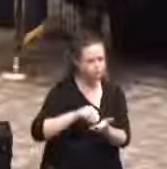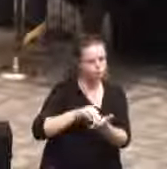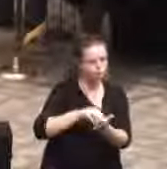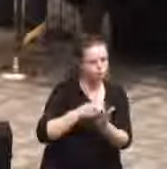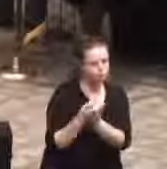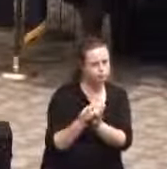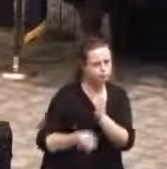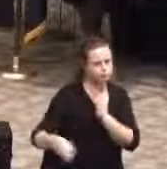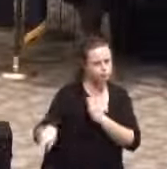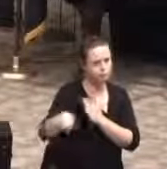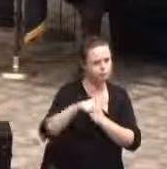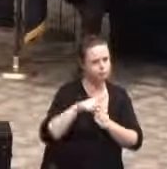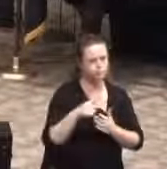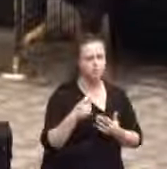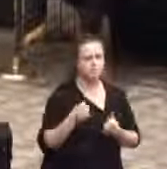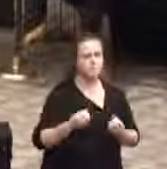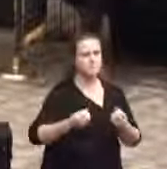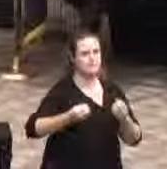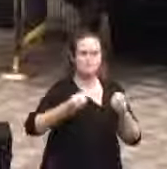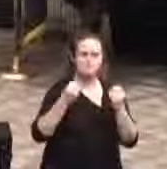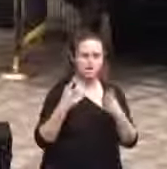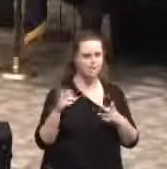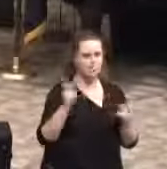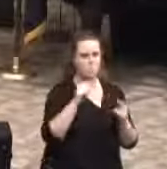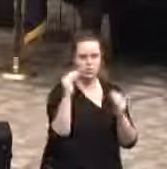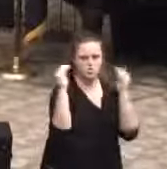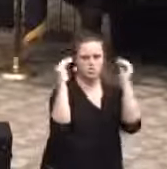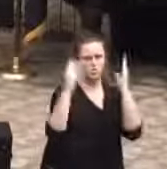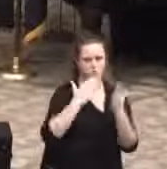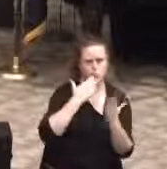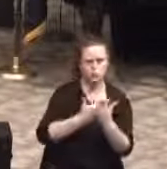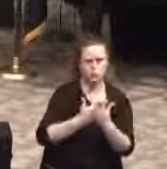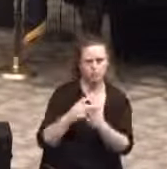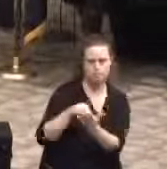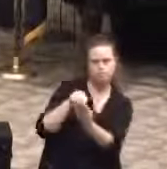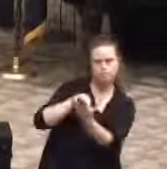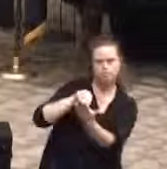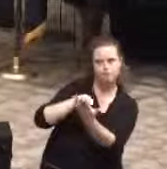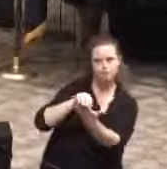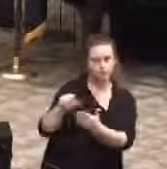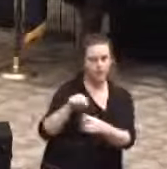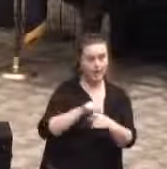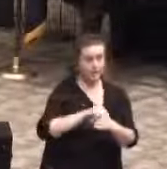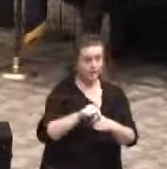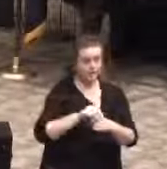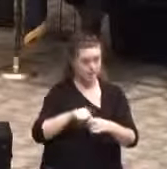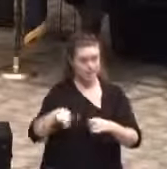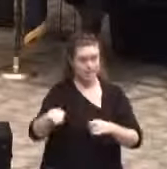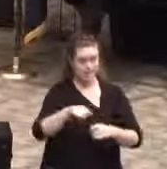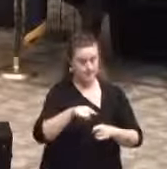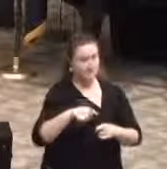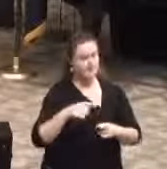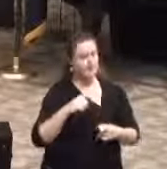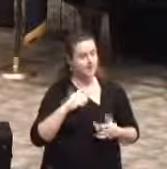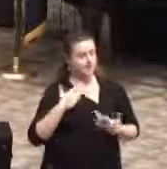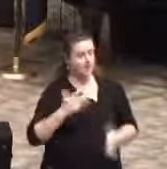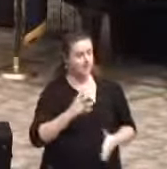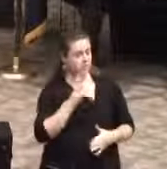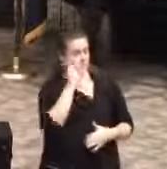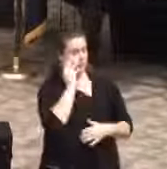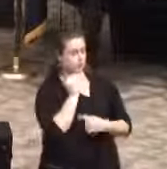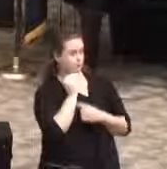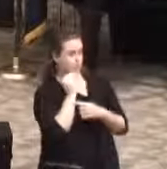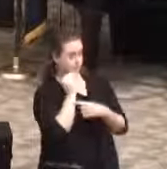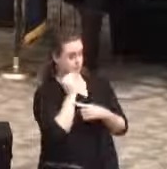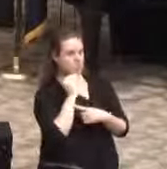and they've received training from many knowledgeable instructors. The training will give them the foundation which they can continue their